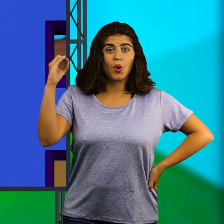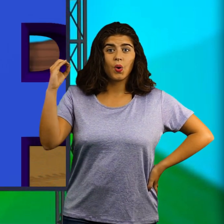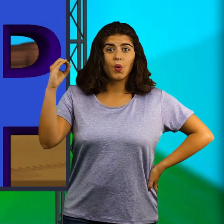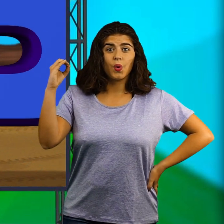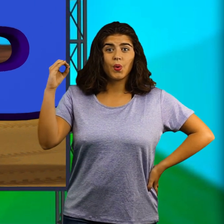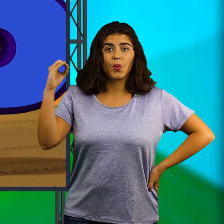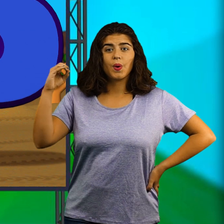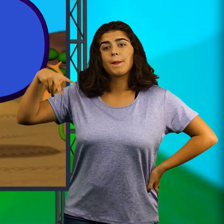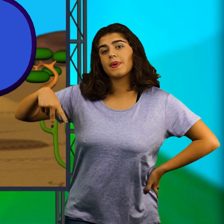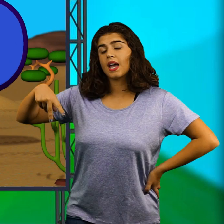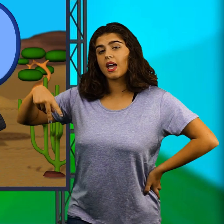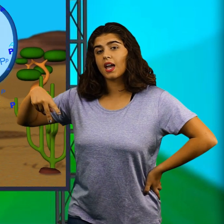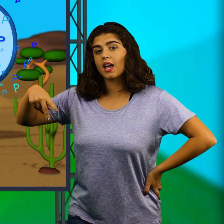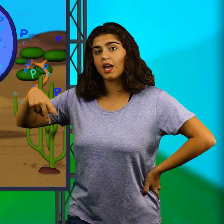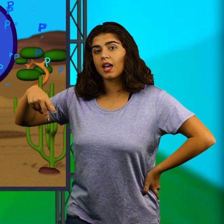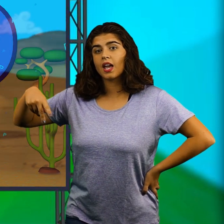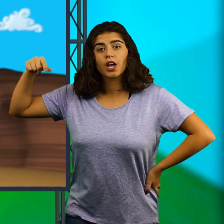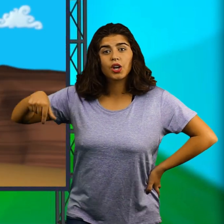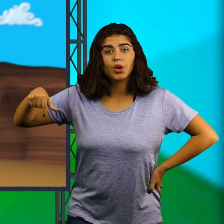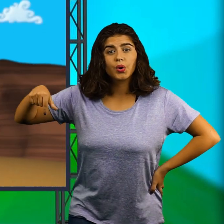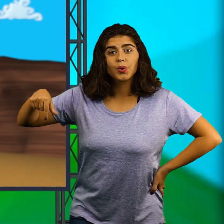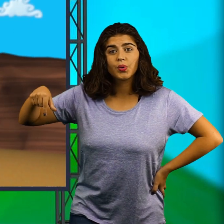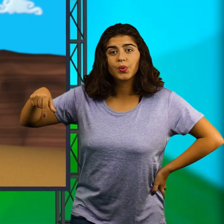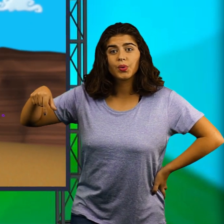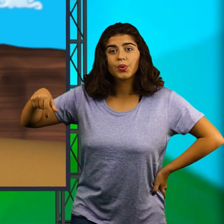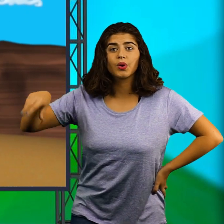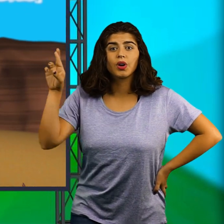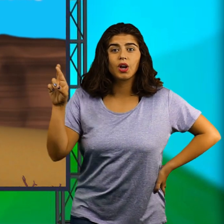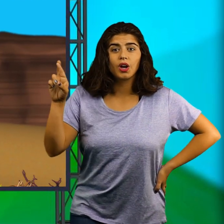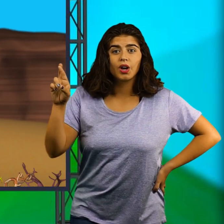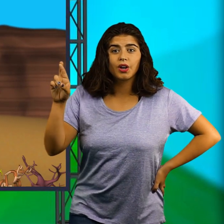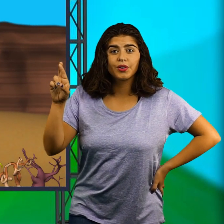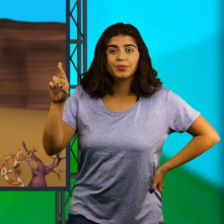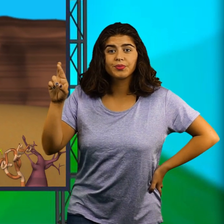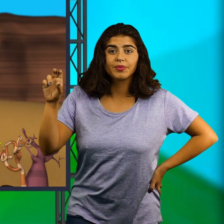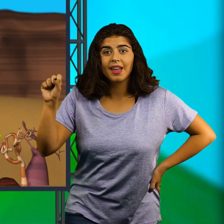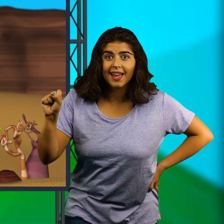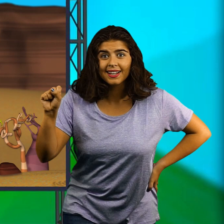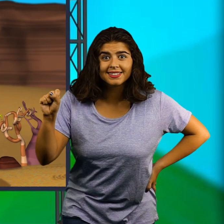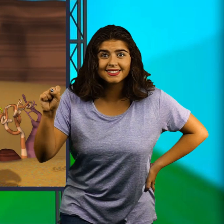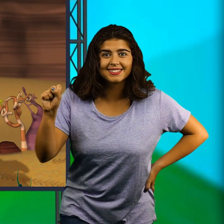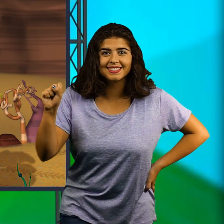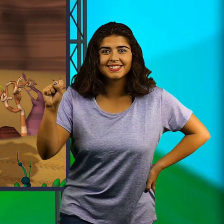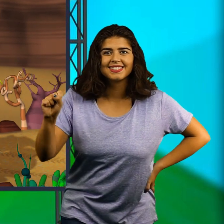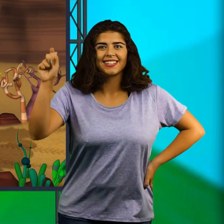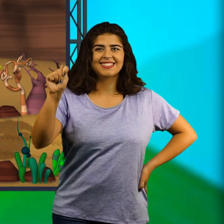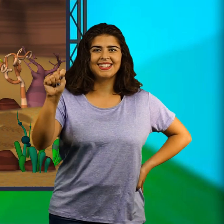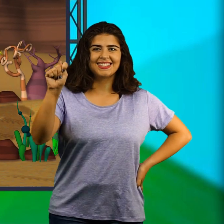P Q R S T